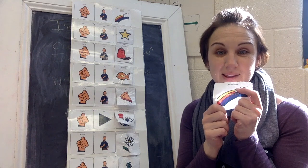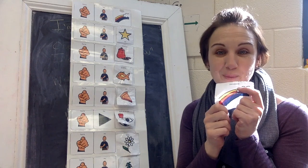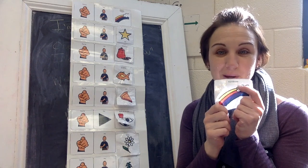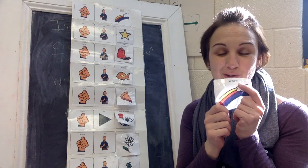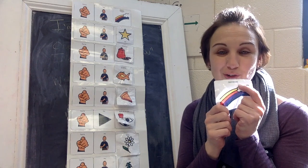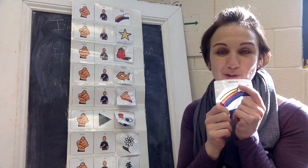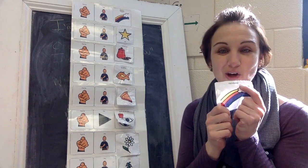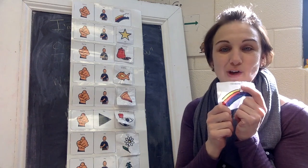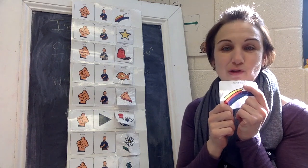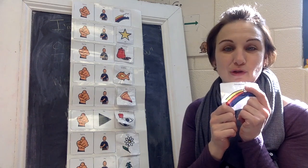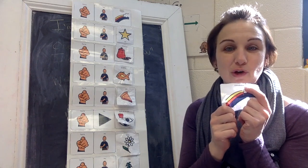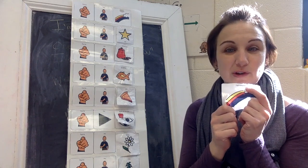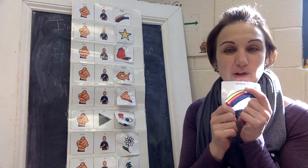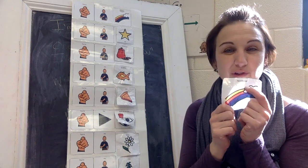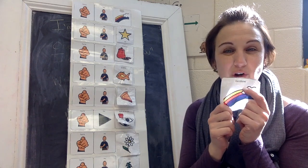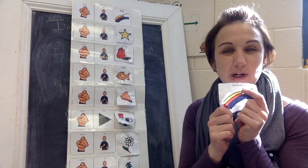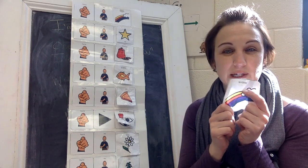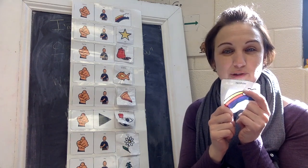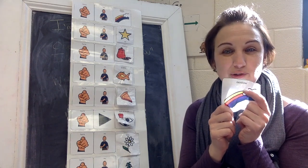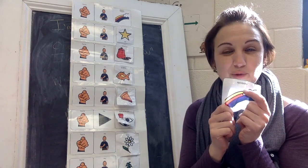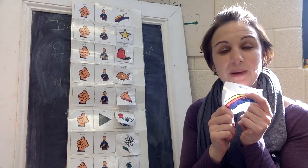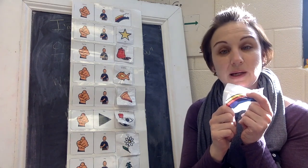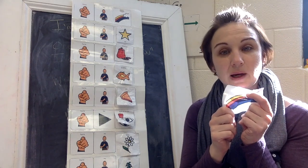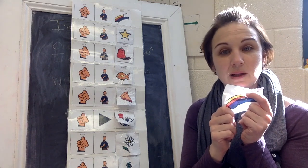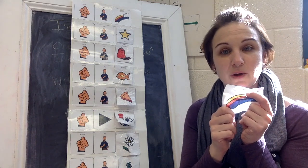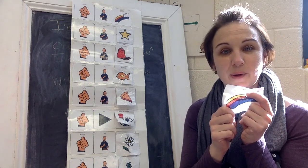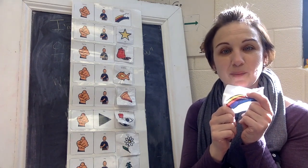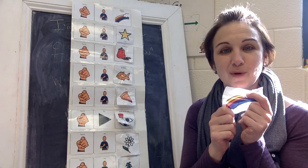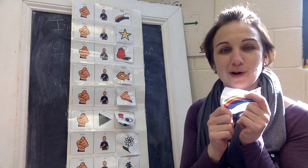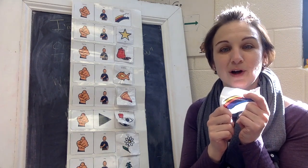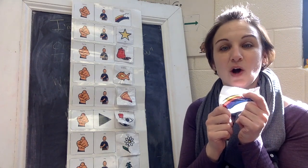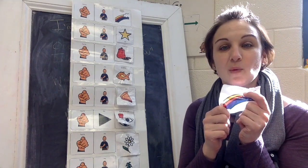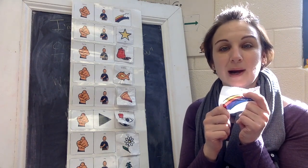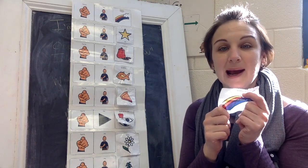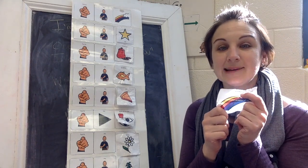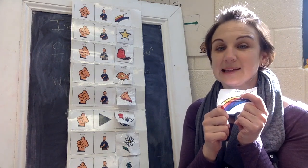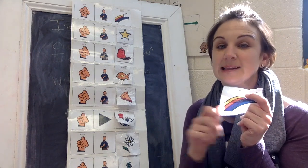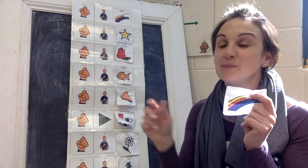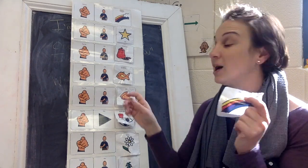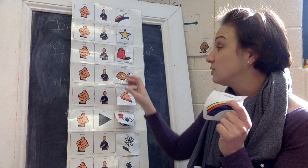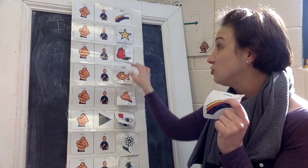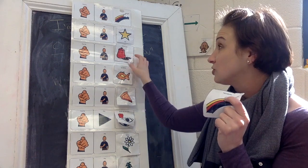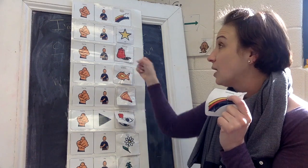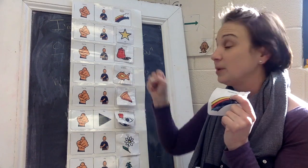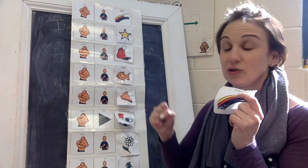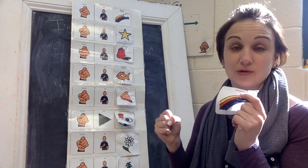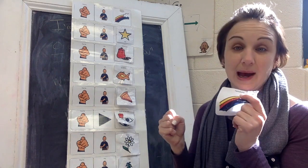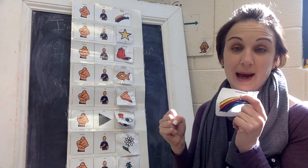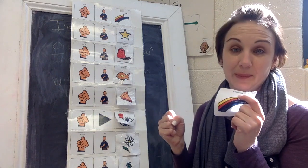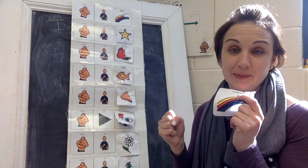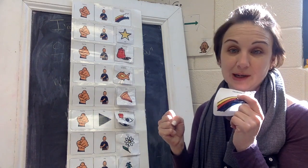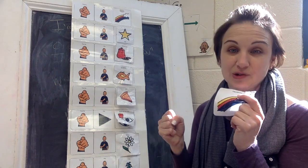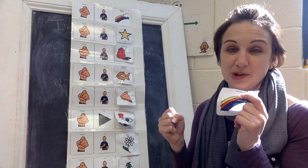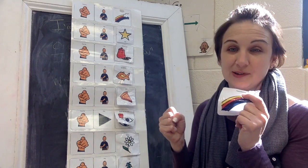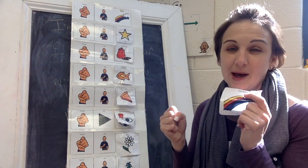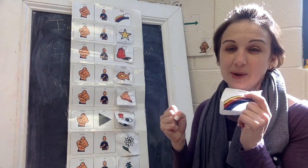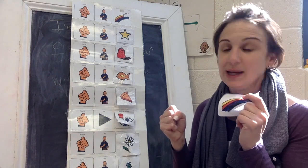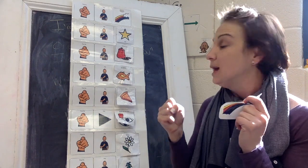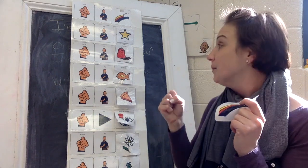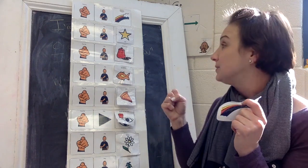their pictures. So, those that are starting to speak a little bit more, we're asking them not to just come and grab and make a choice that way, but